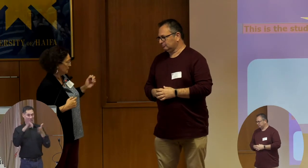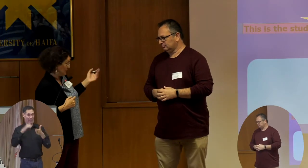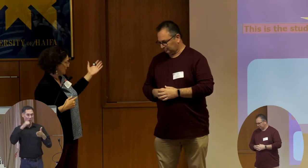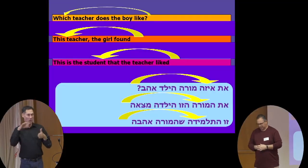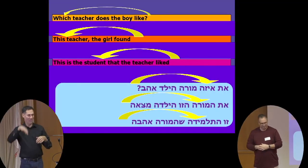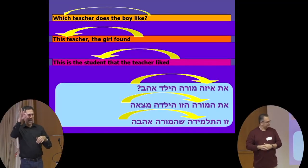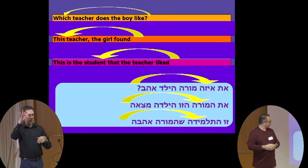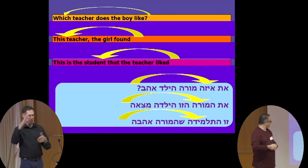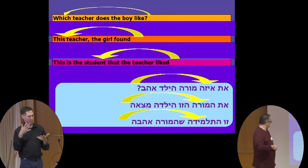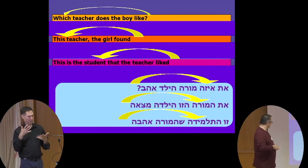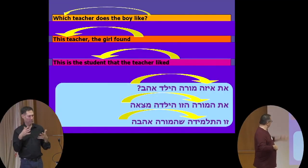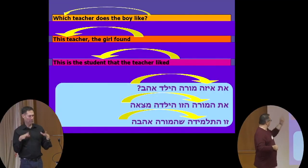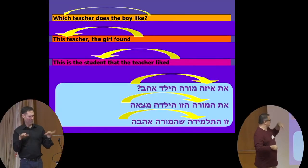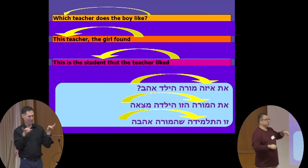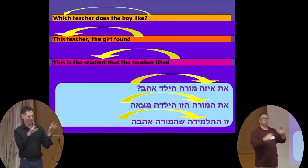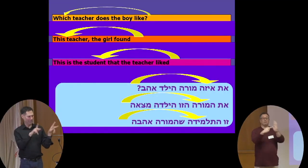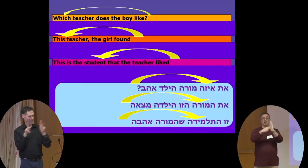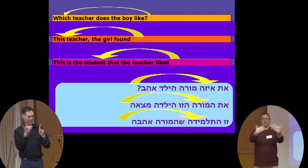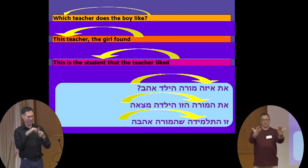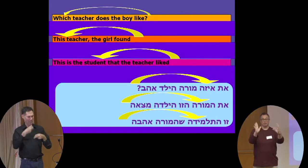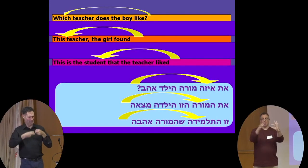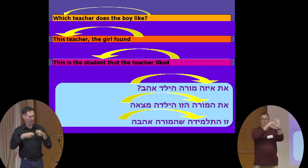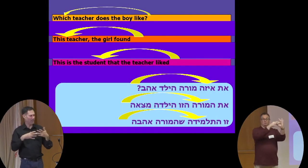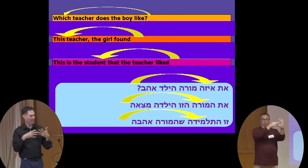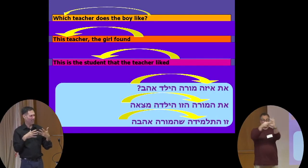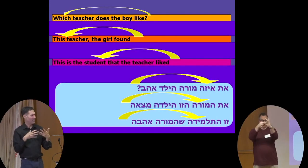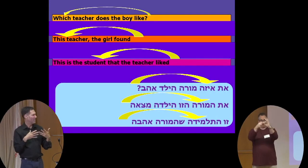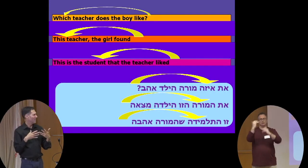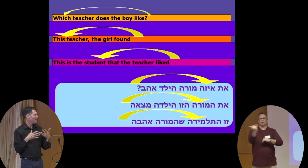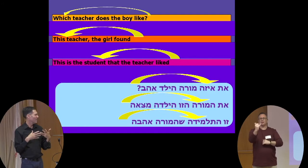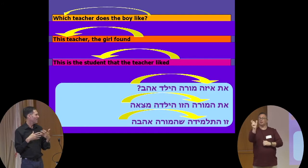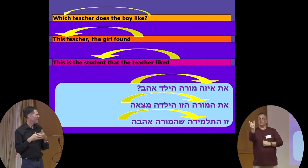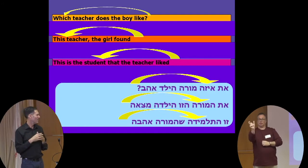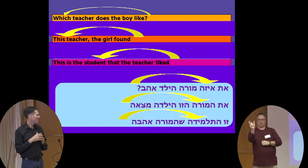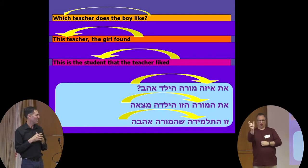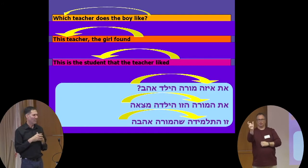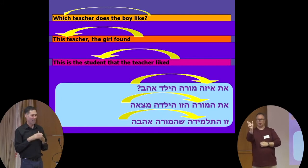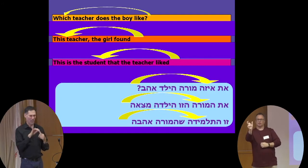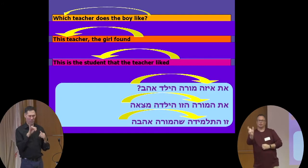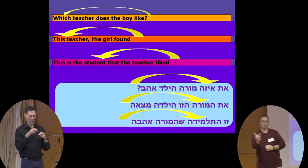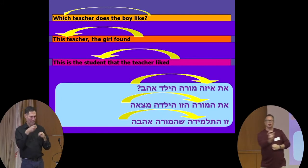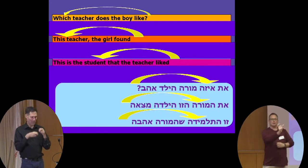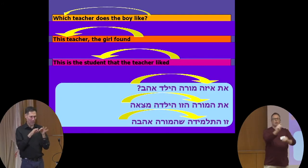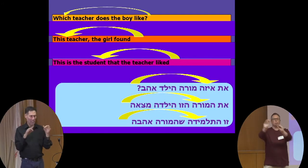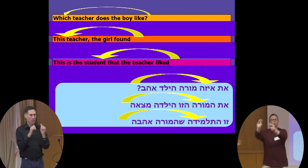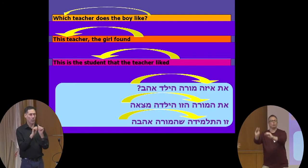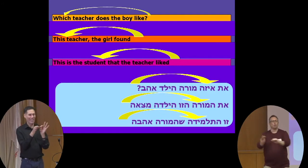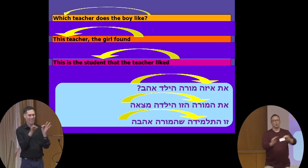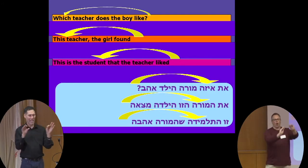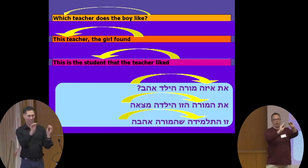difficulty? The same kind of difficulty. These difficult sentences are sentences that include syntactic movement. So the order of the